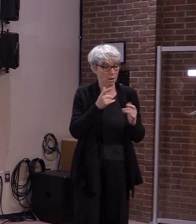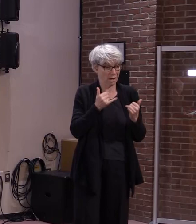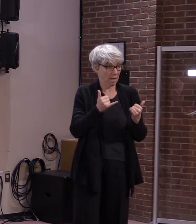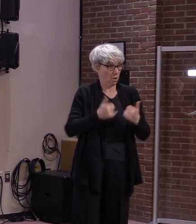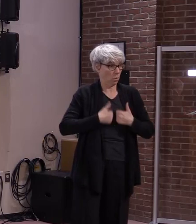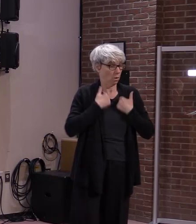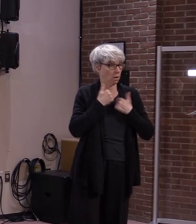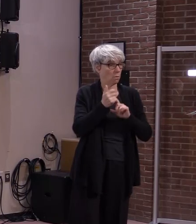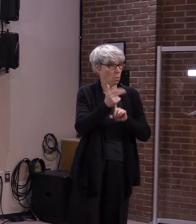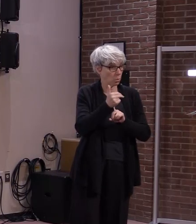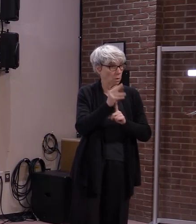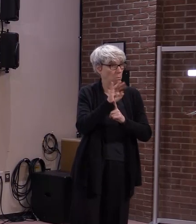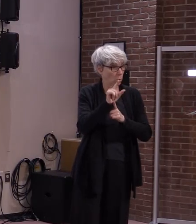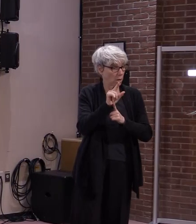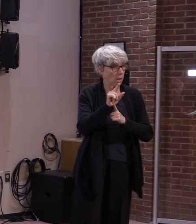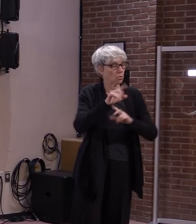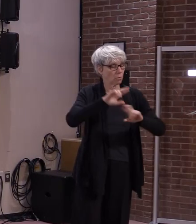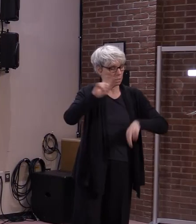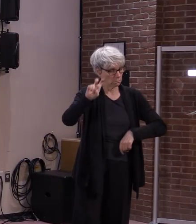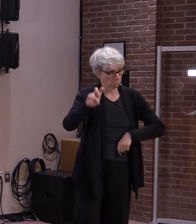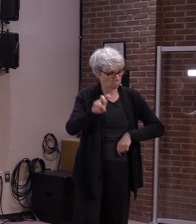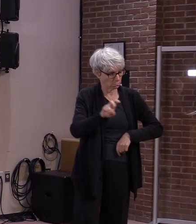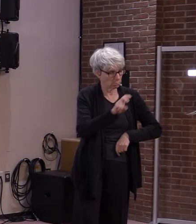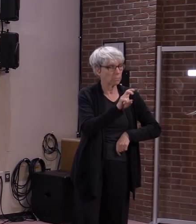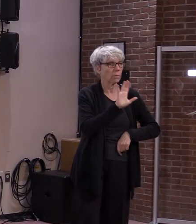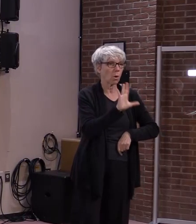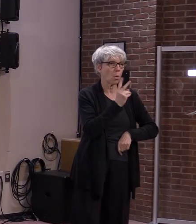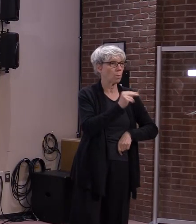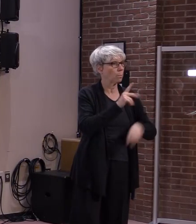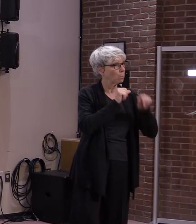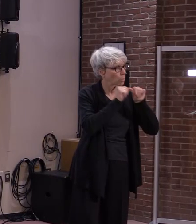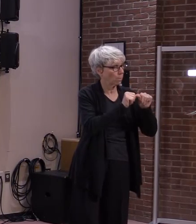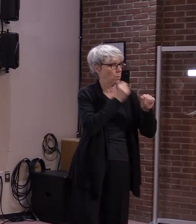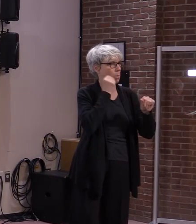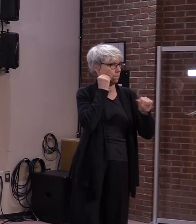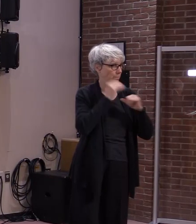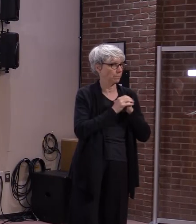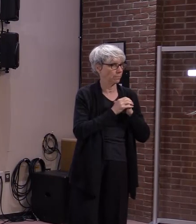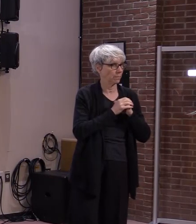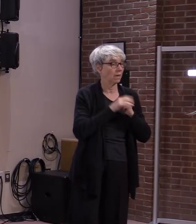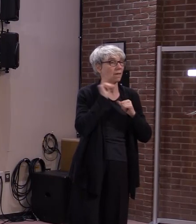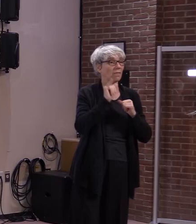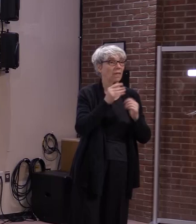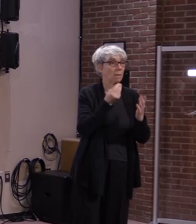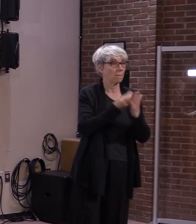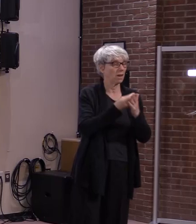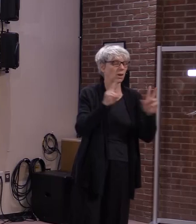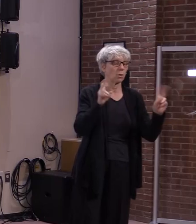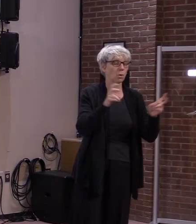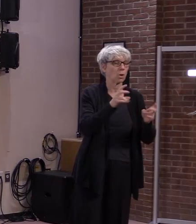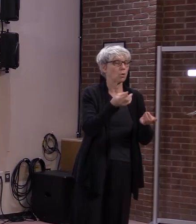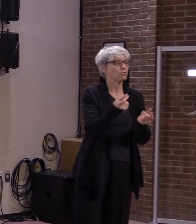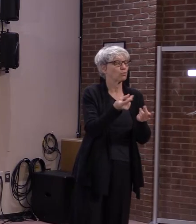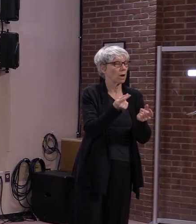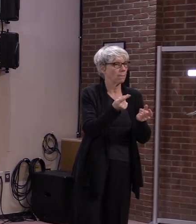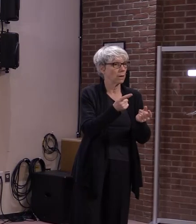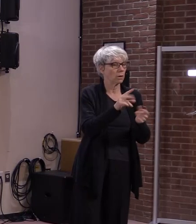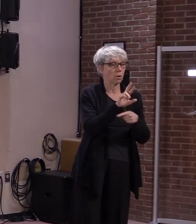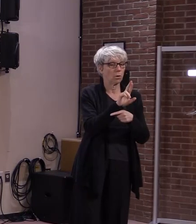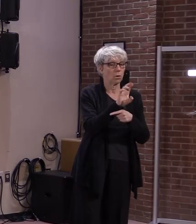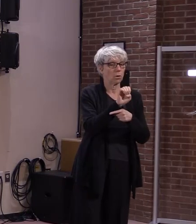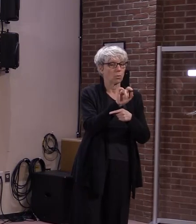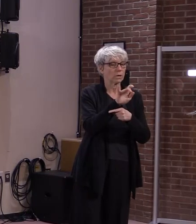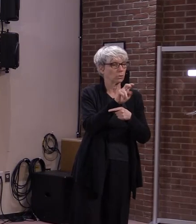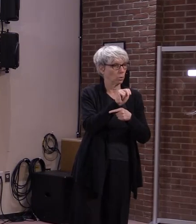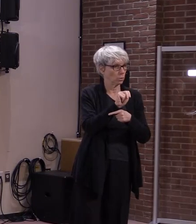into and keep stable housing. This flexibility money is the rapid resolution housing initiative